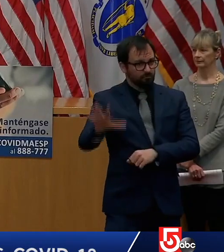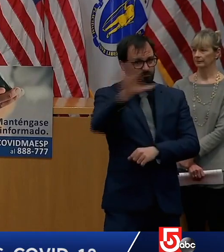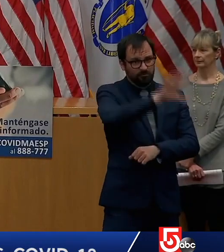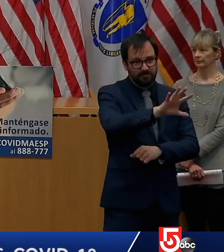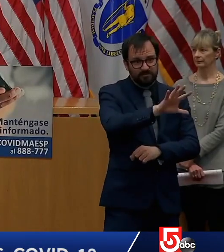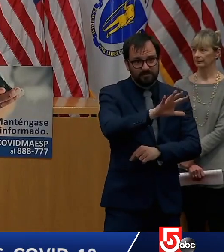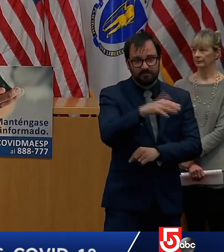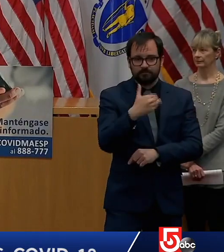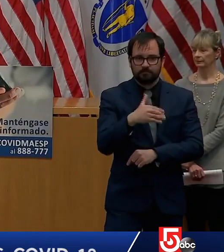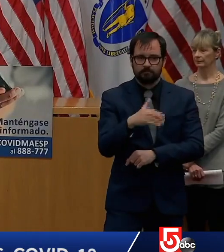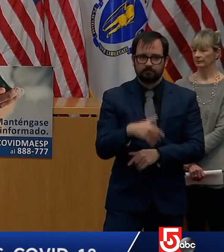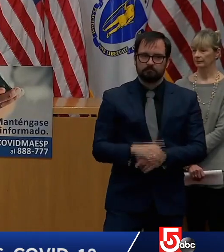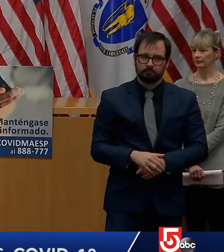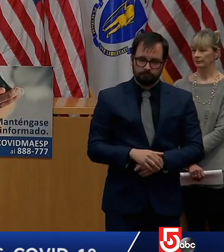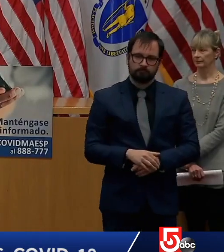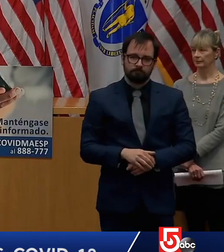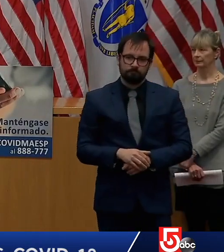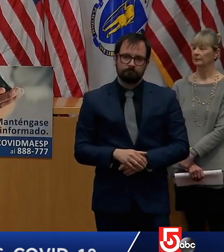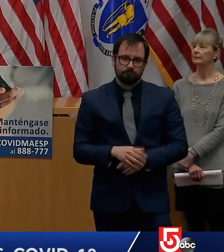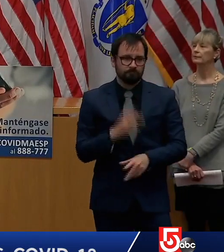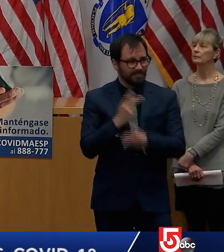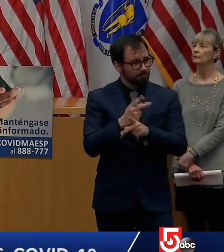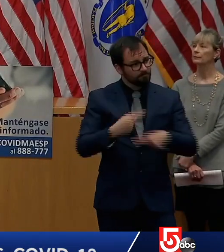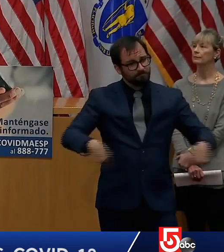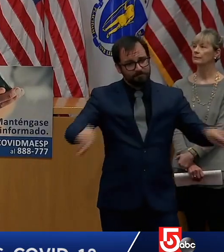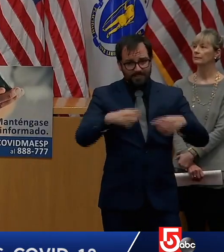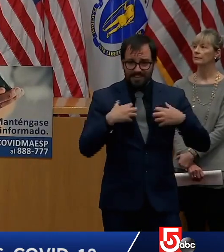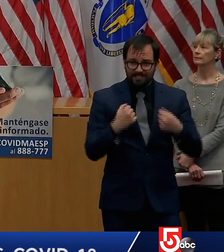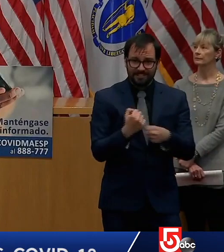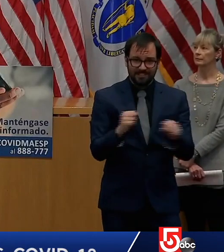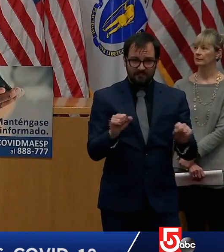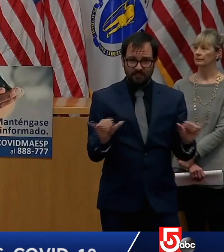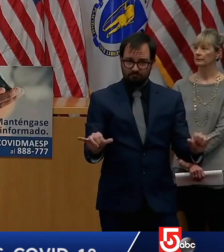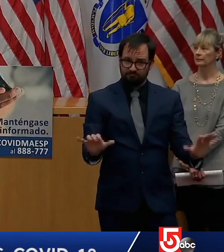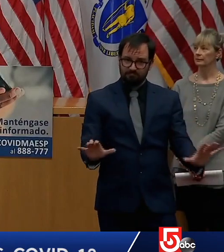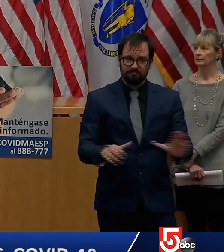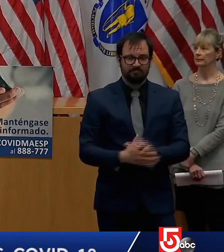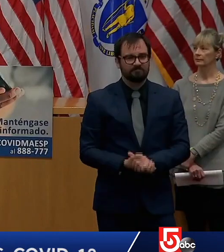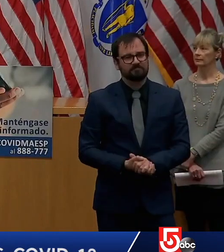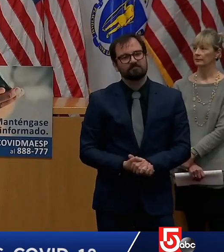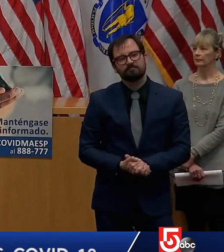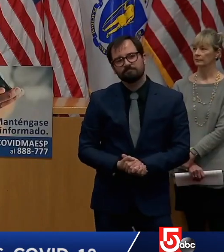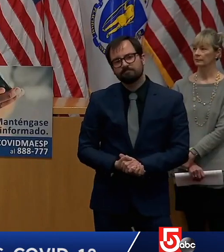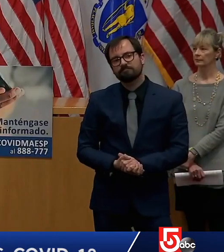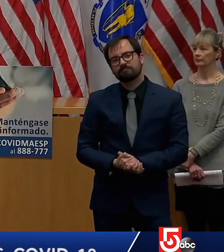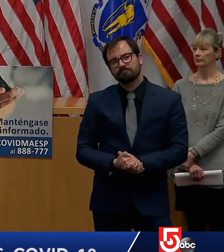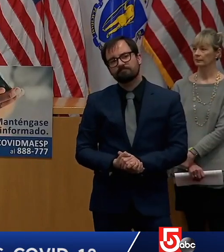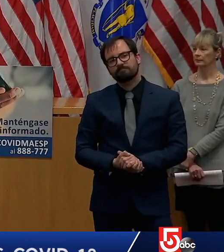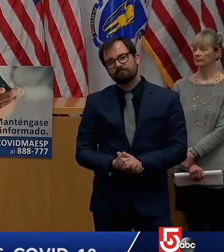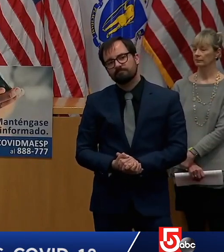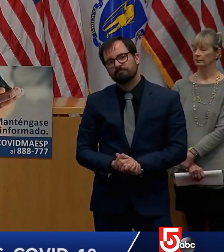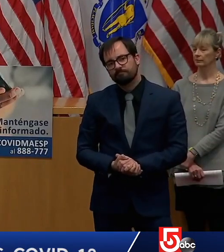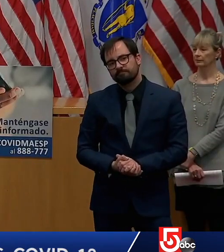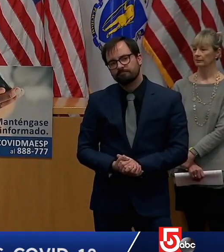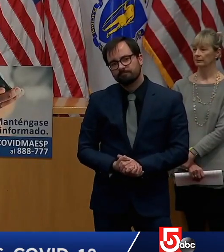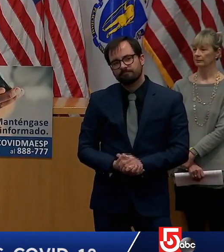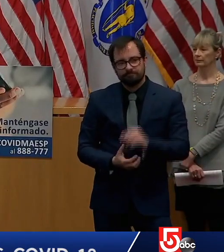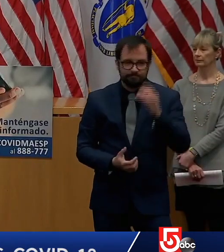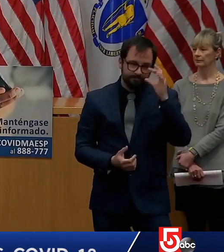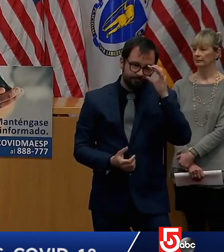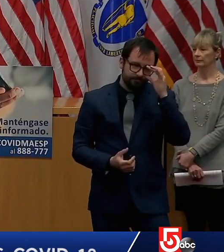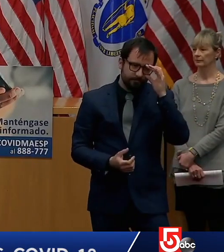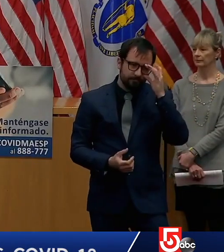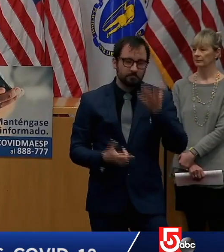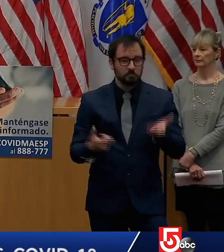as some of you may know yesterday we launched a new unemployment application form for workers who are not typically covered by unemployment